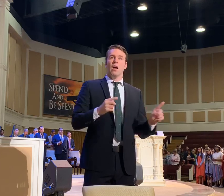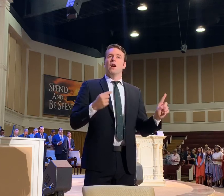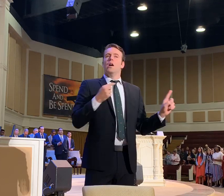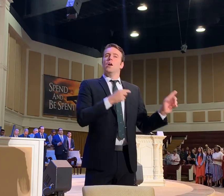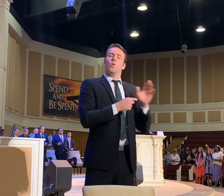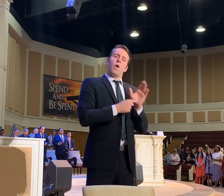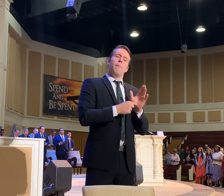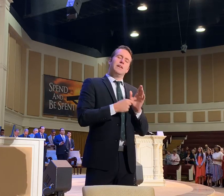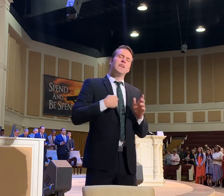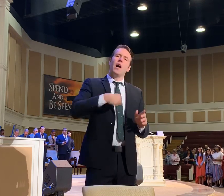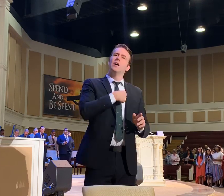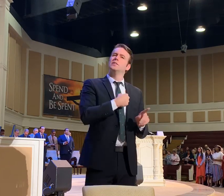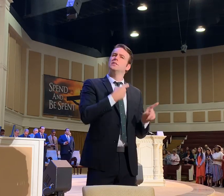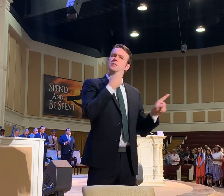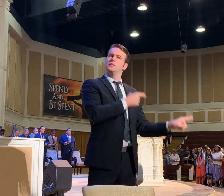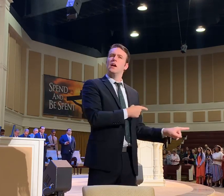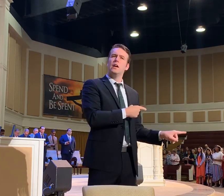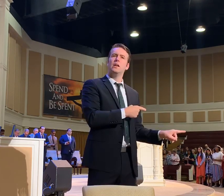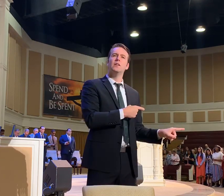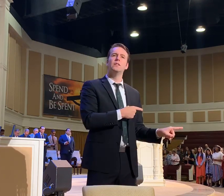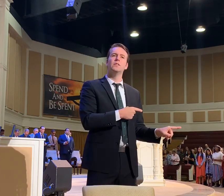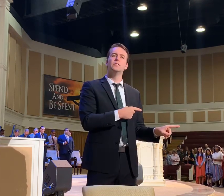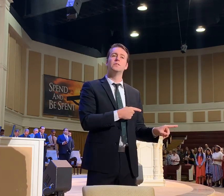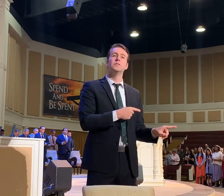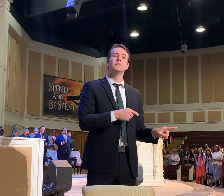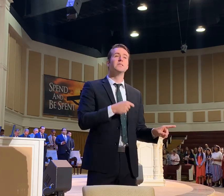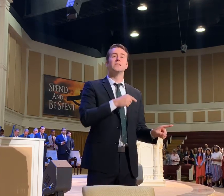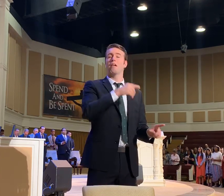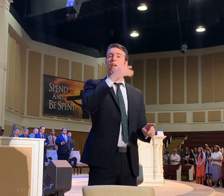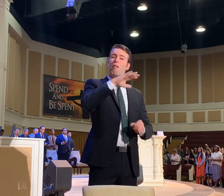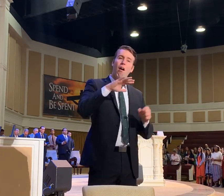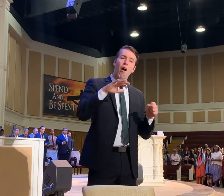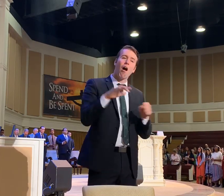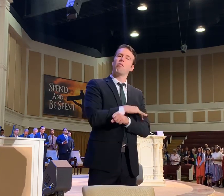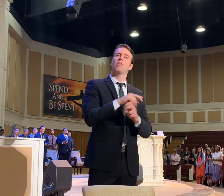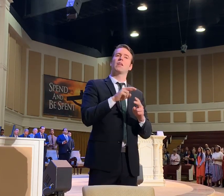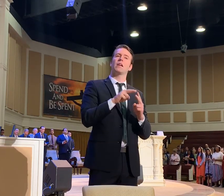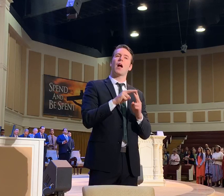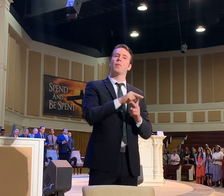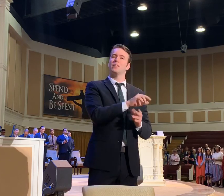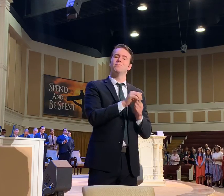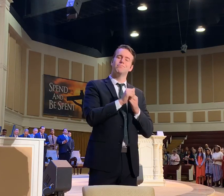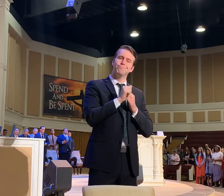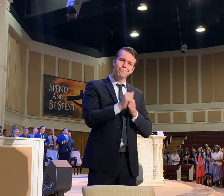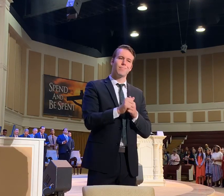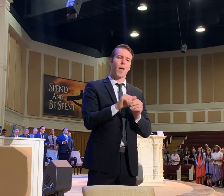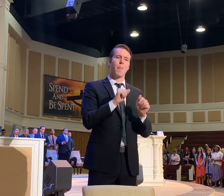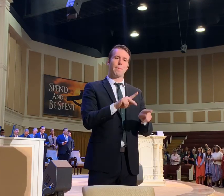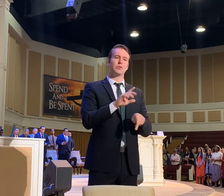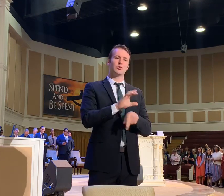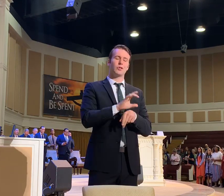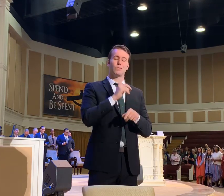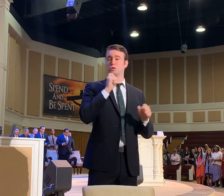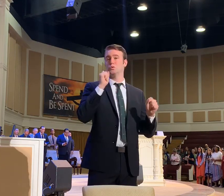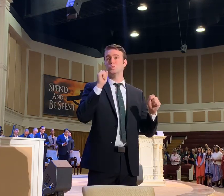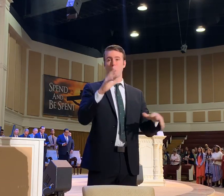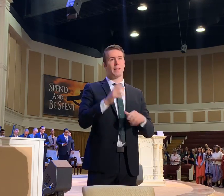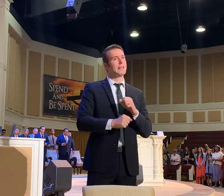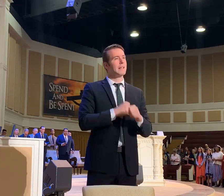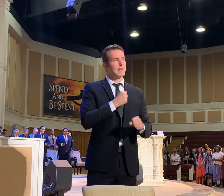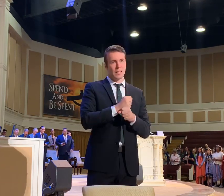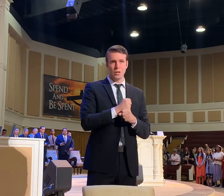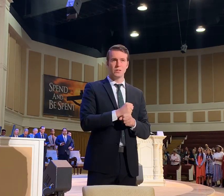representing all of us. This godly couple that led the Apostolic movement for so many years. And